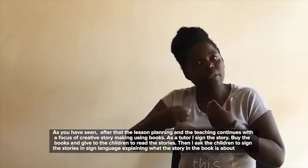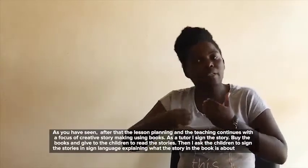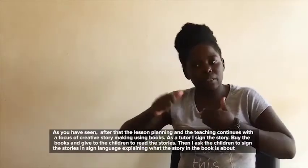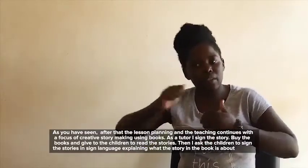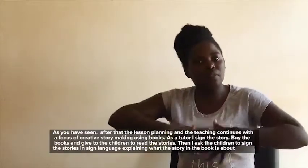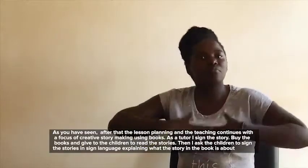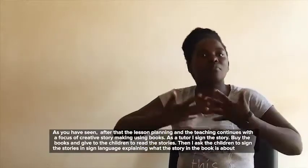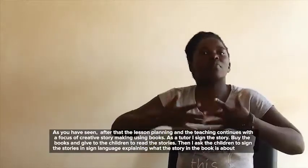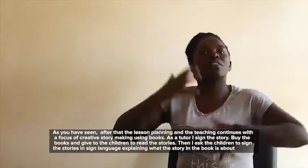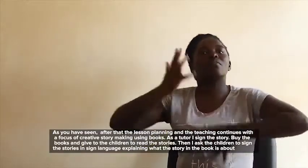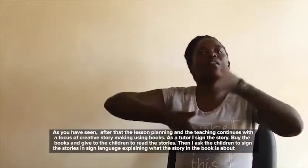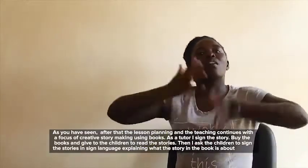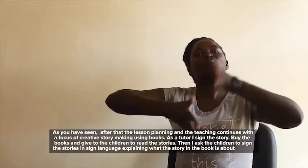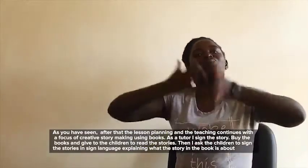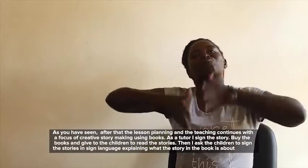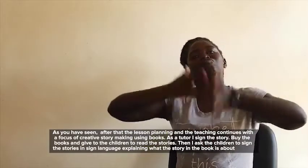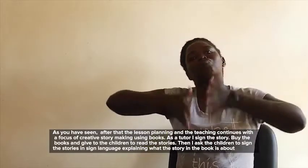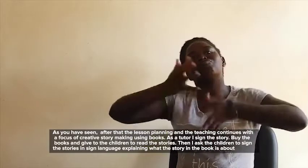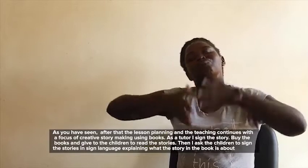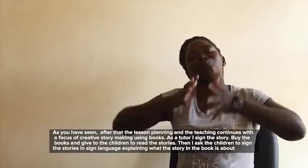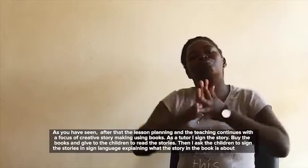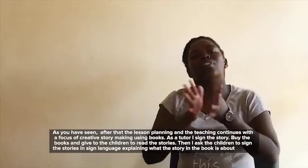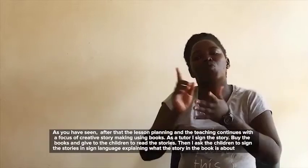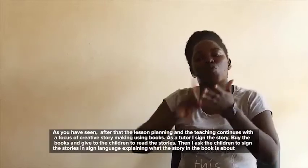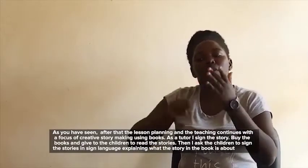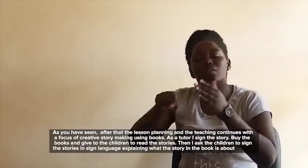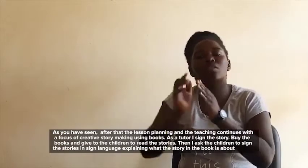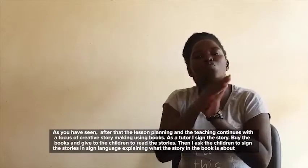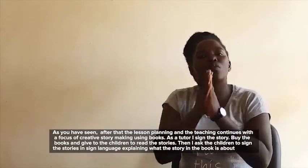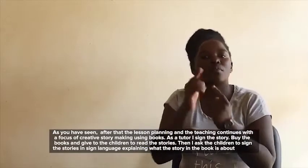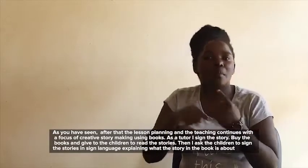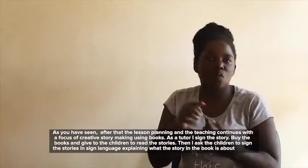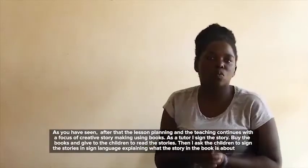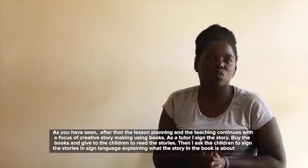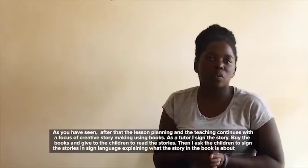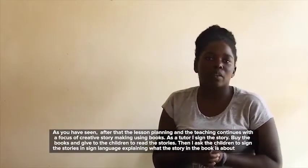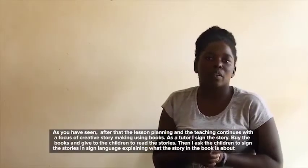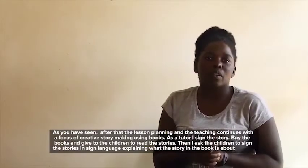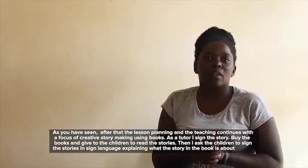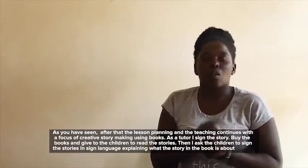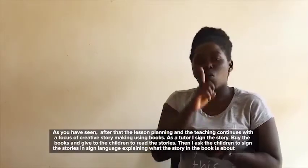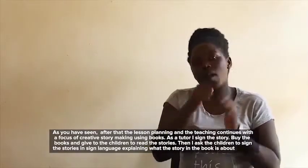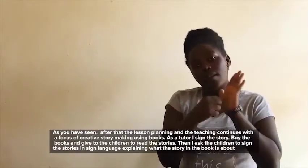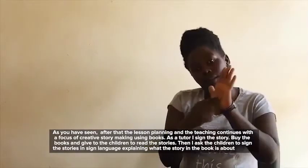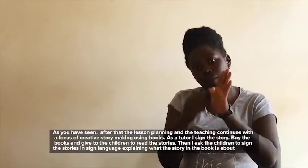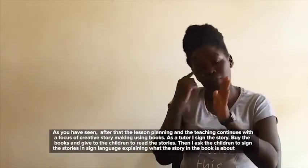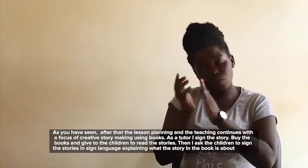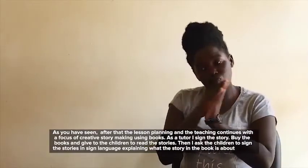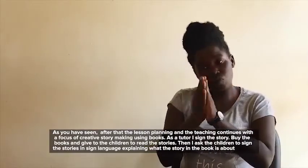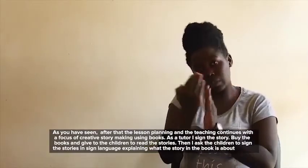then I ask the students to reproduce the stories in sign language, explaining what the story in the book is about. I